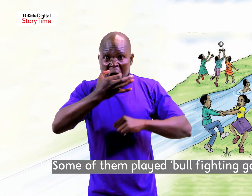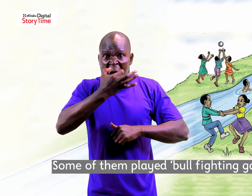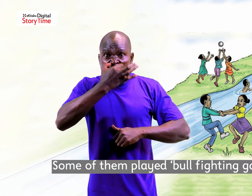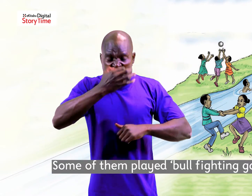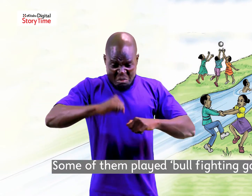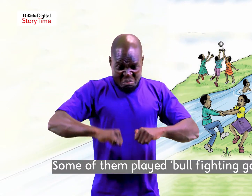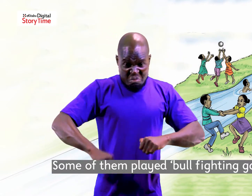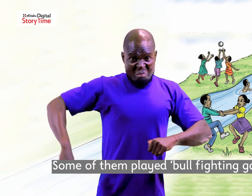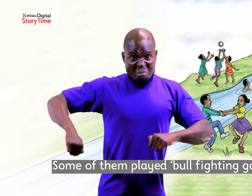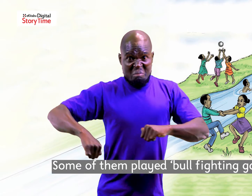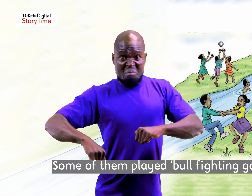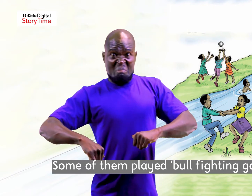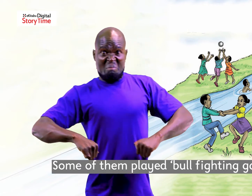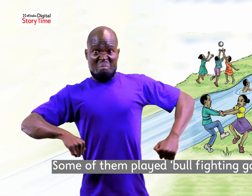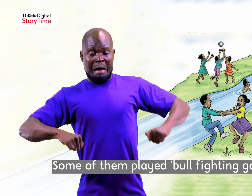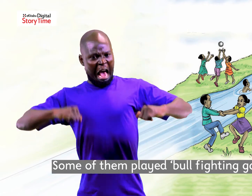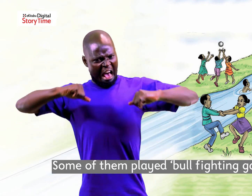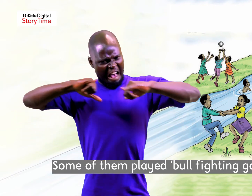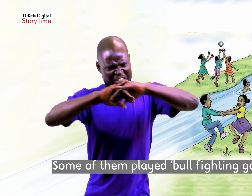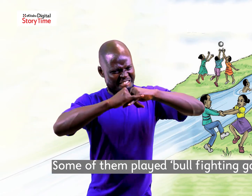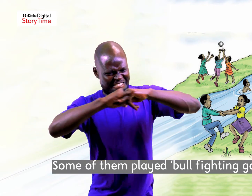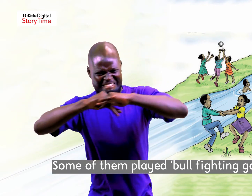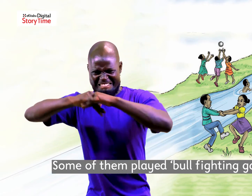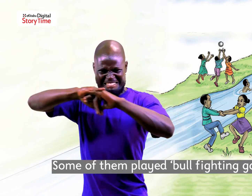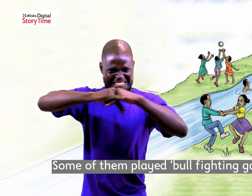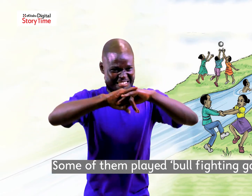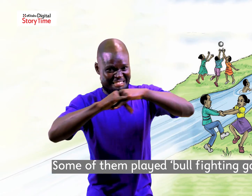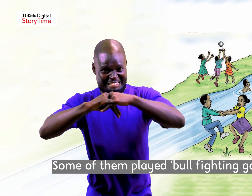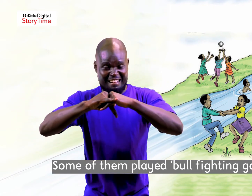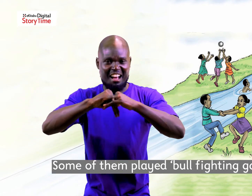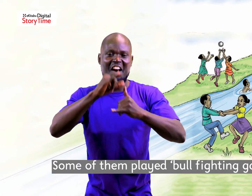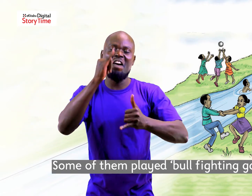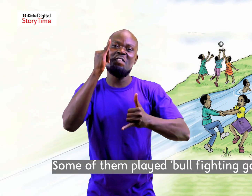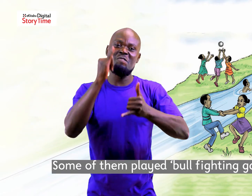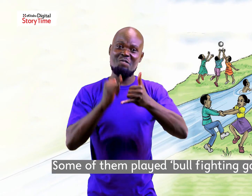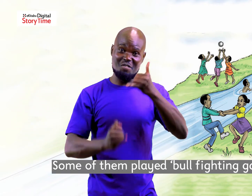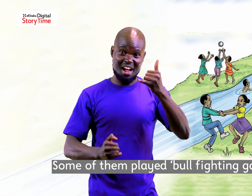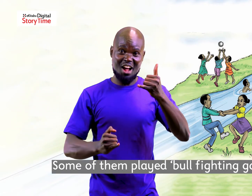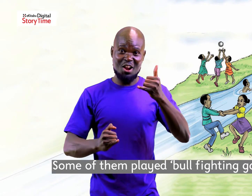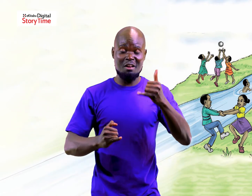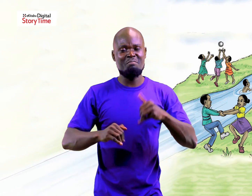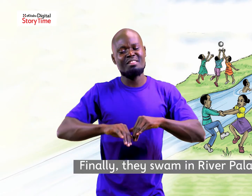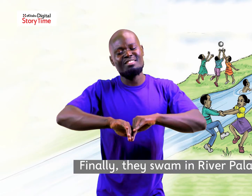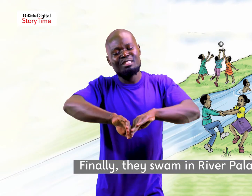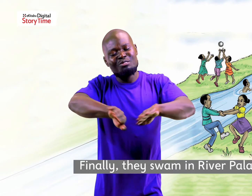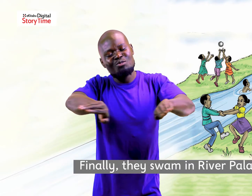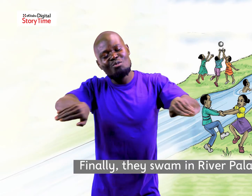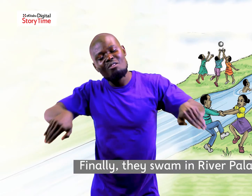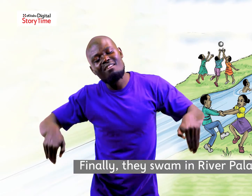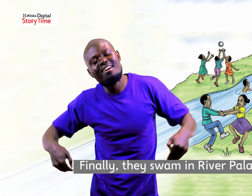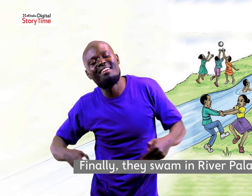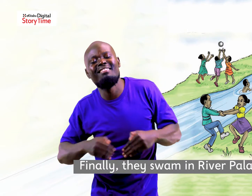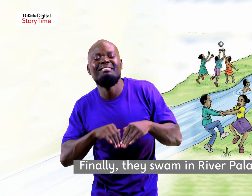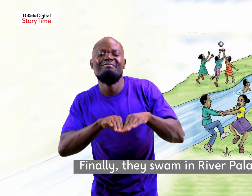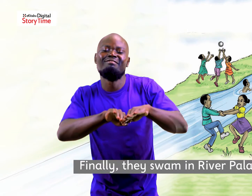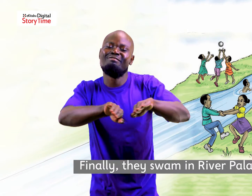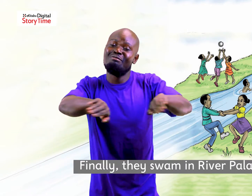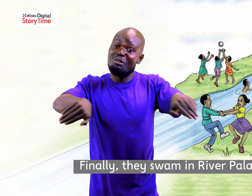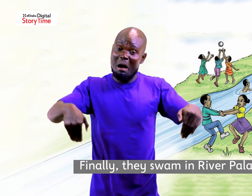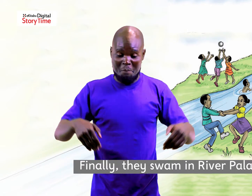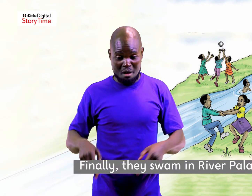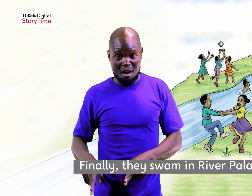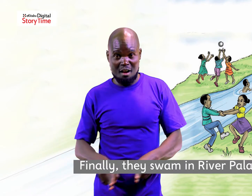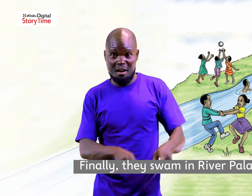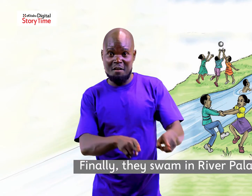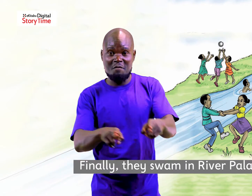some of them played bullfighting games some of finally